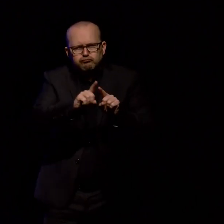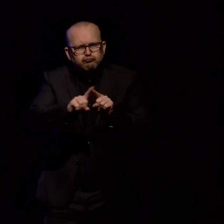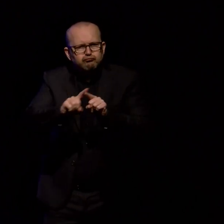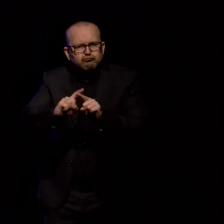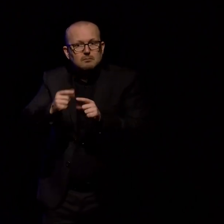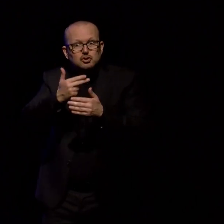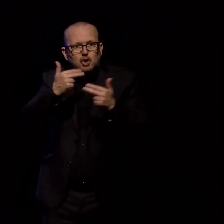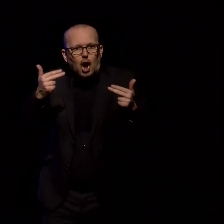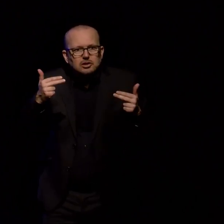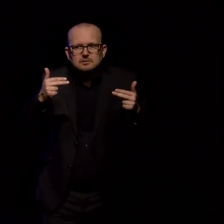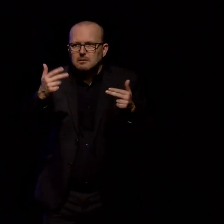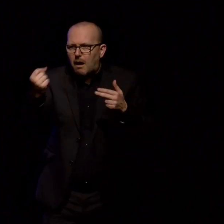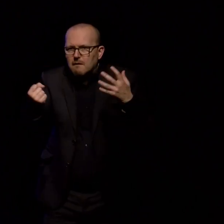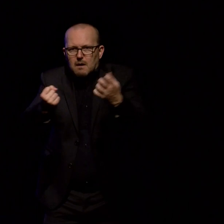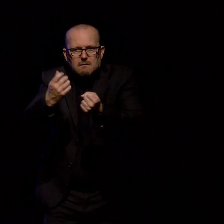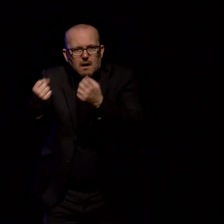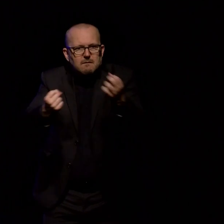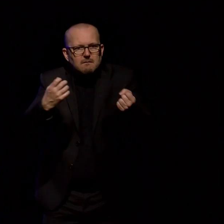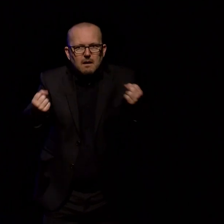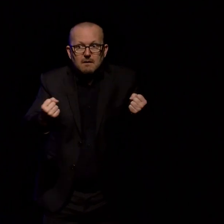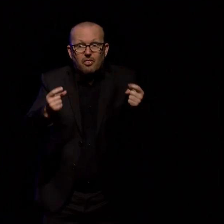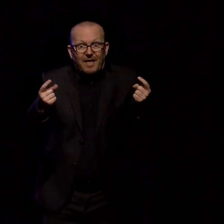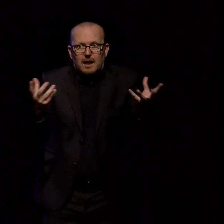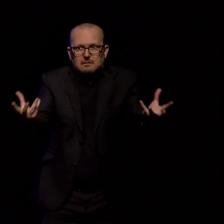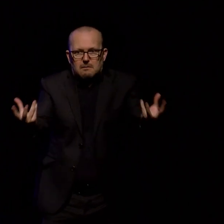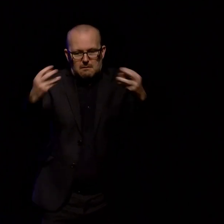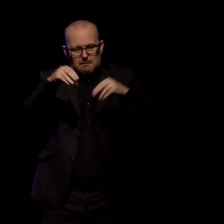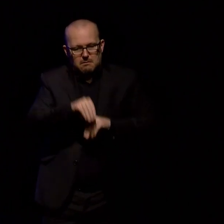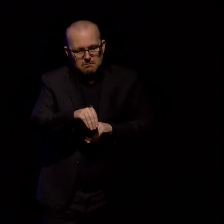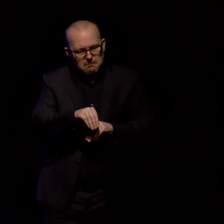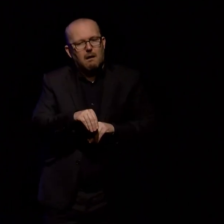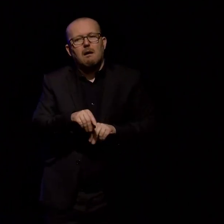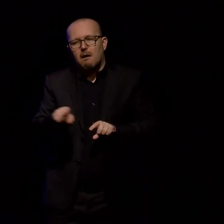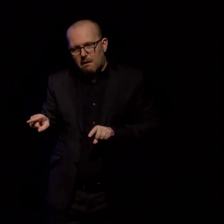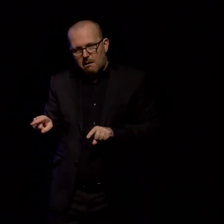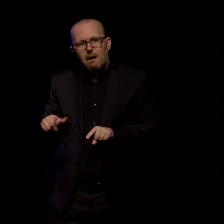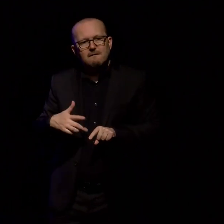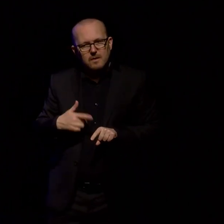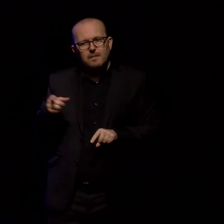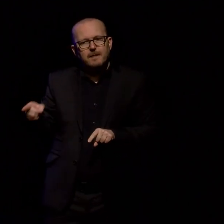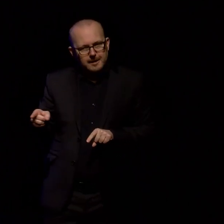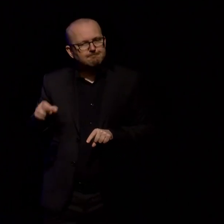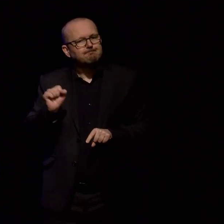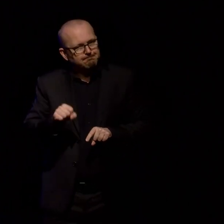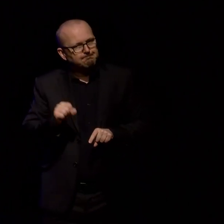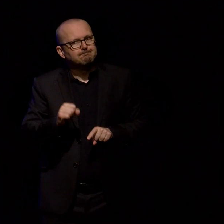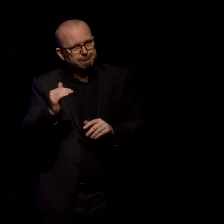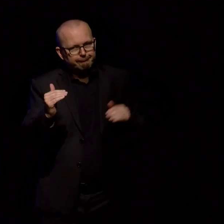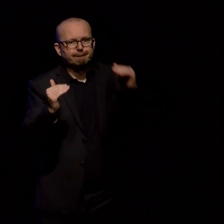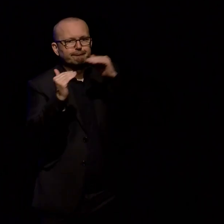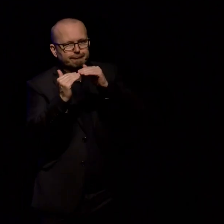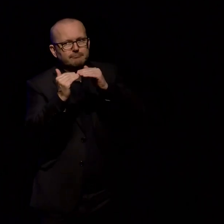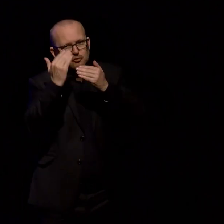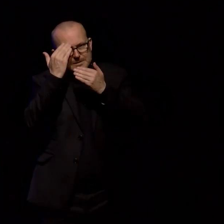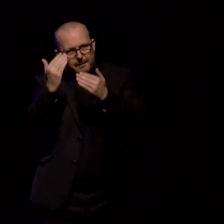was much closer this I felt like this actually respected the source